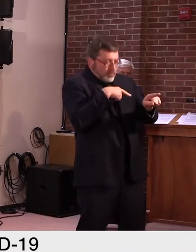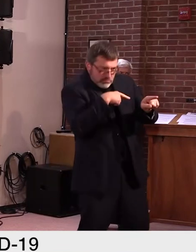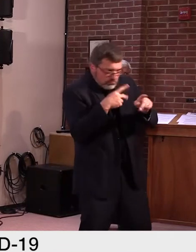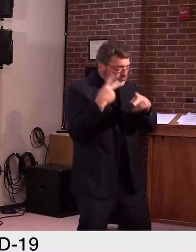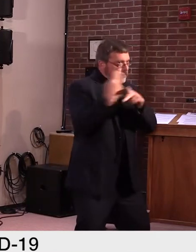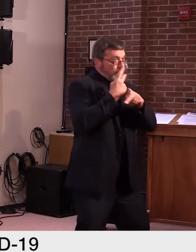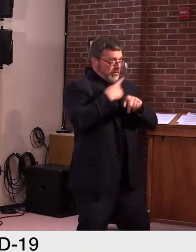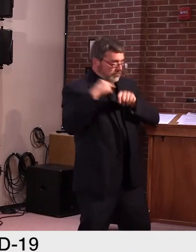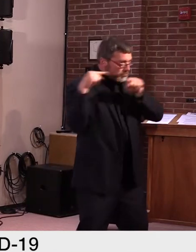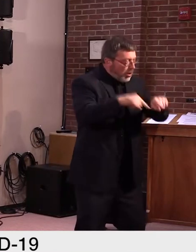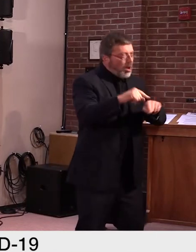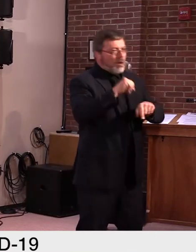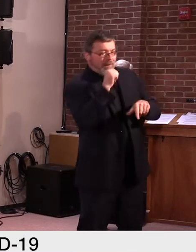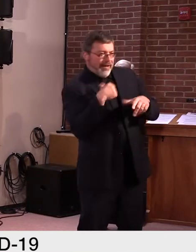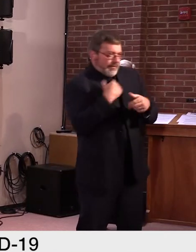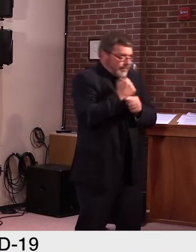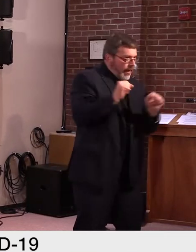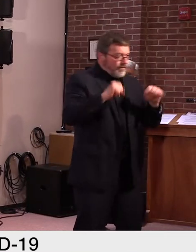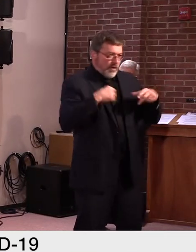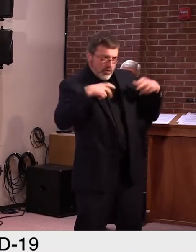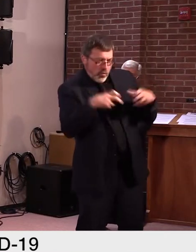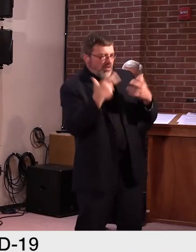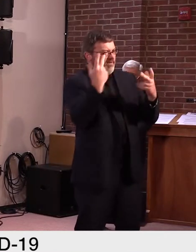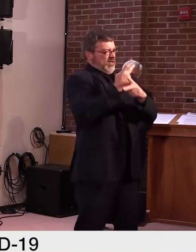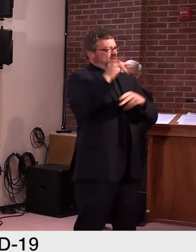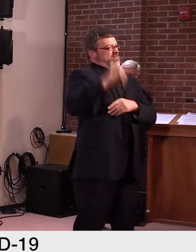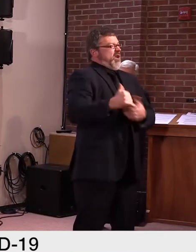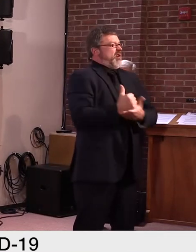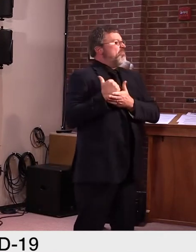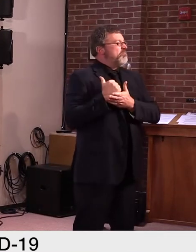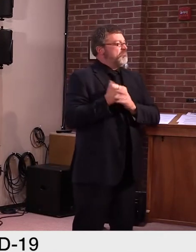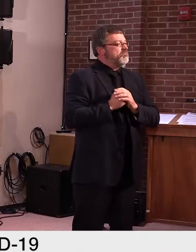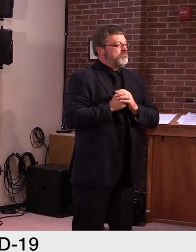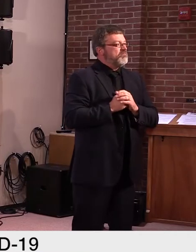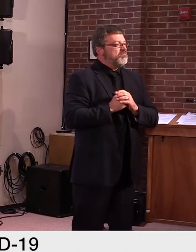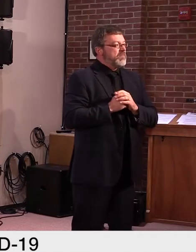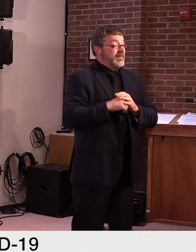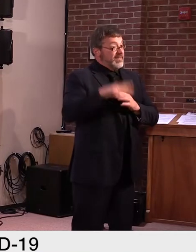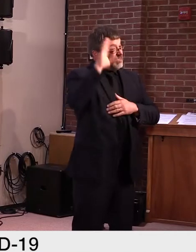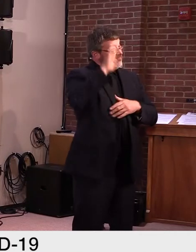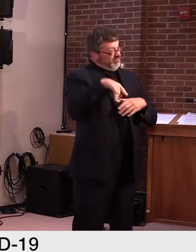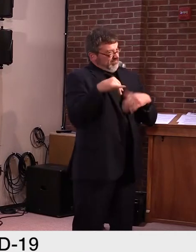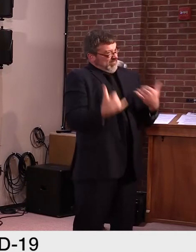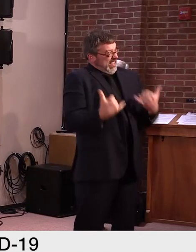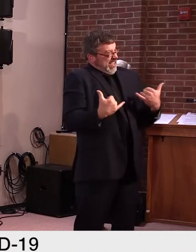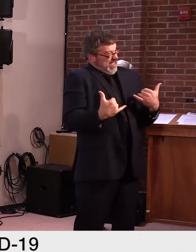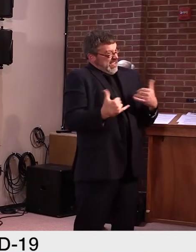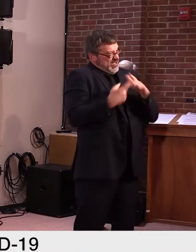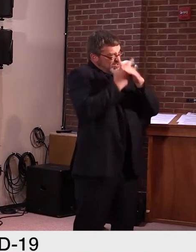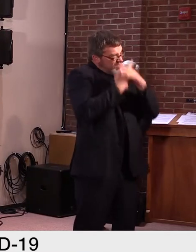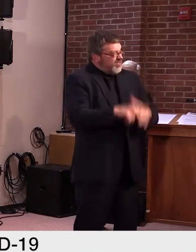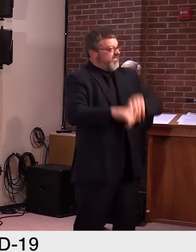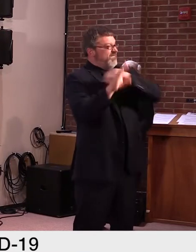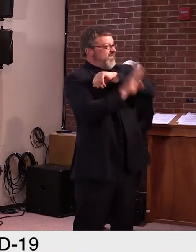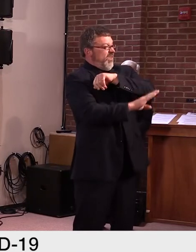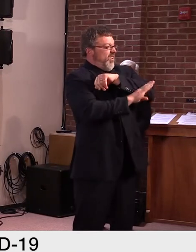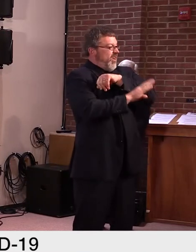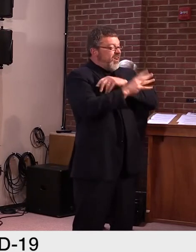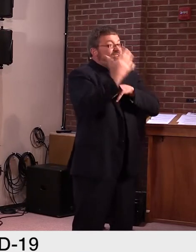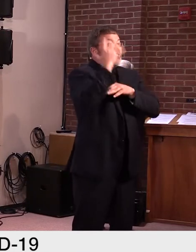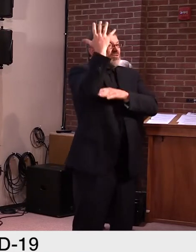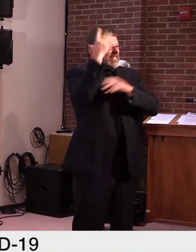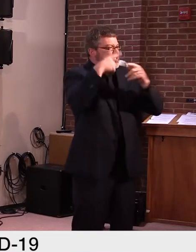said, we're starting from a really good place. And if we do all do our part, both Vermonters and